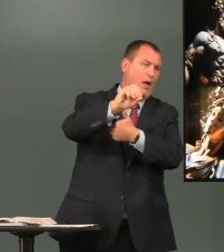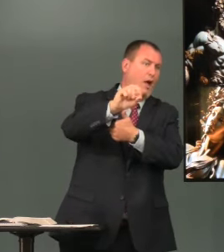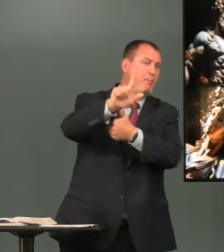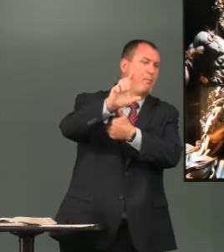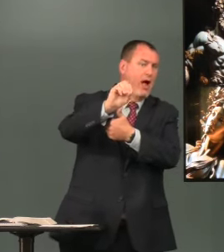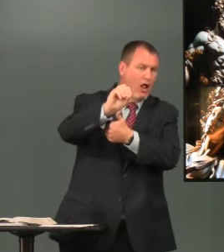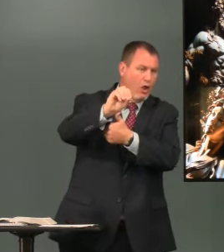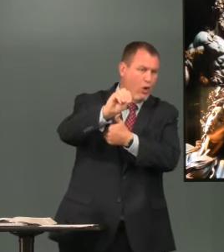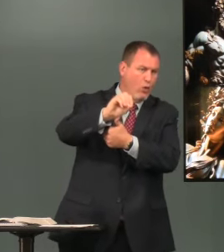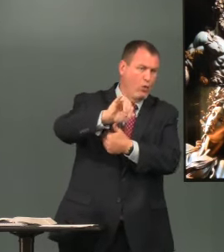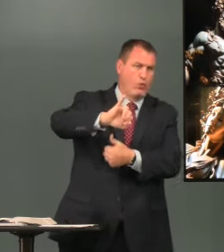Apollo